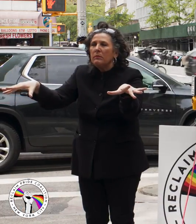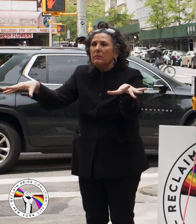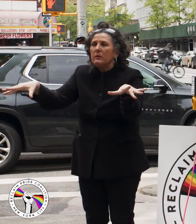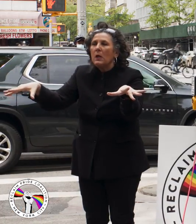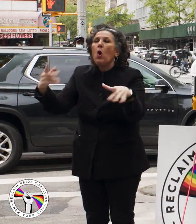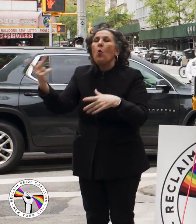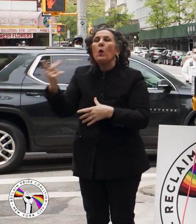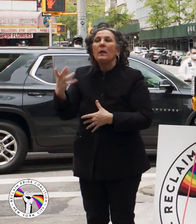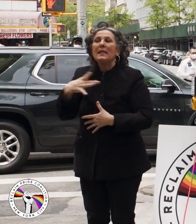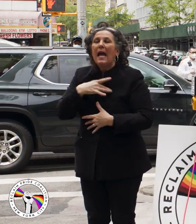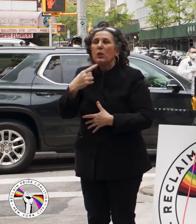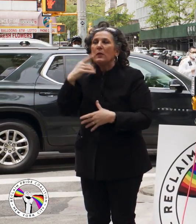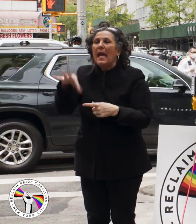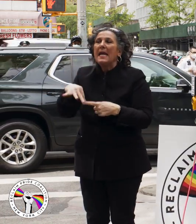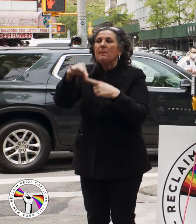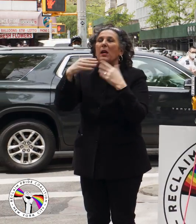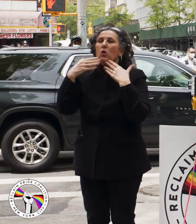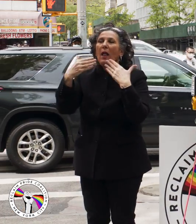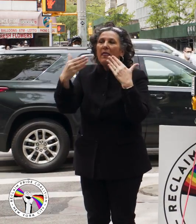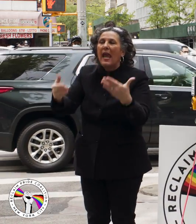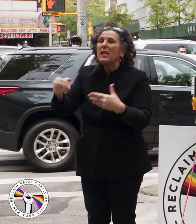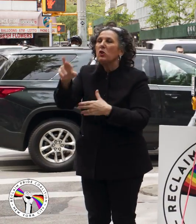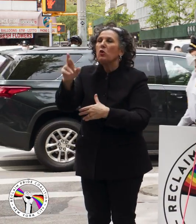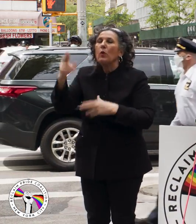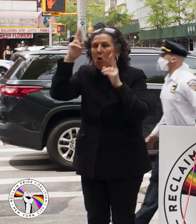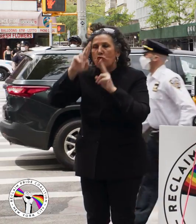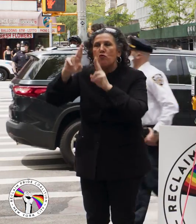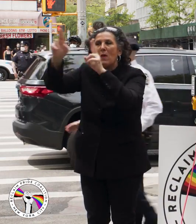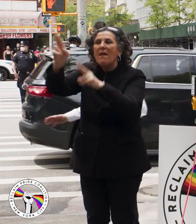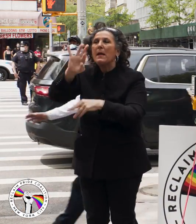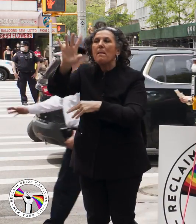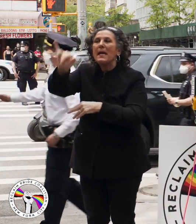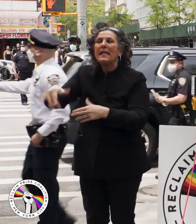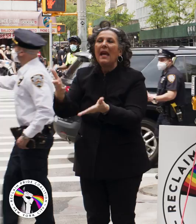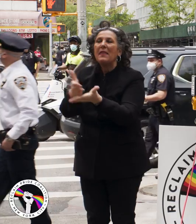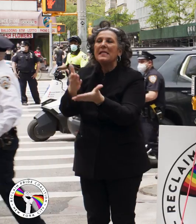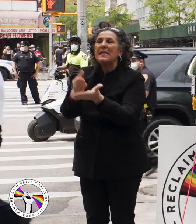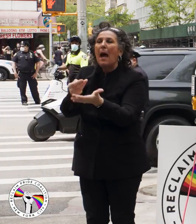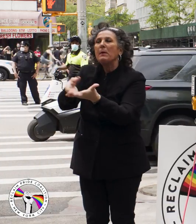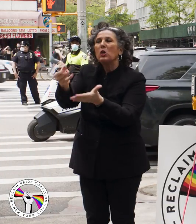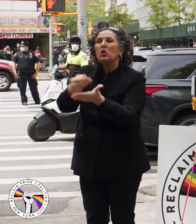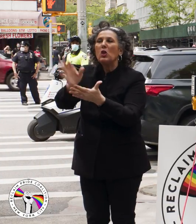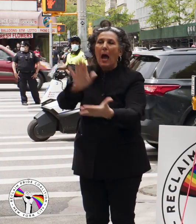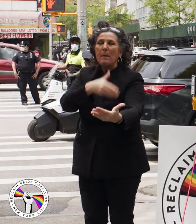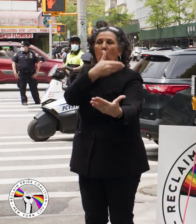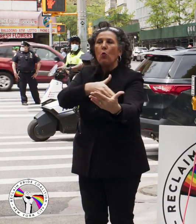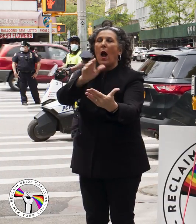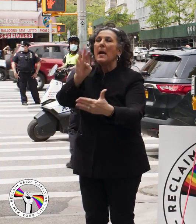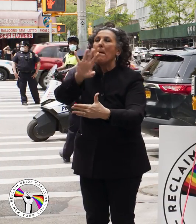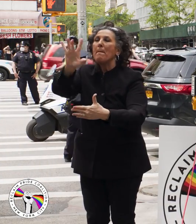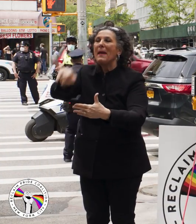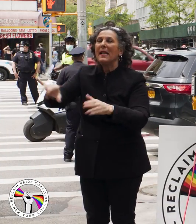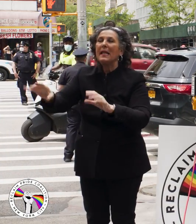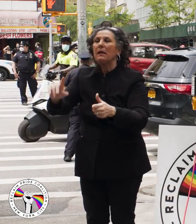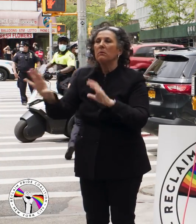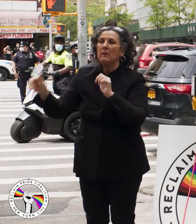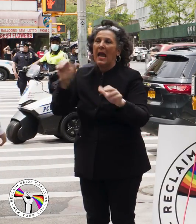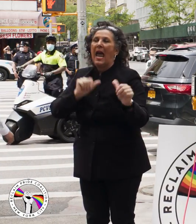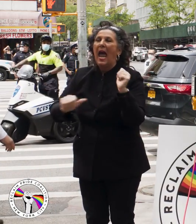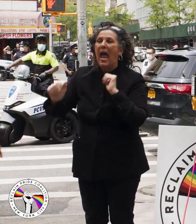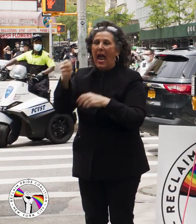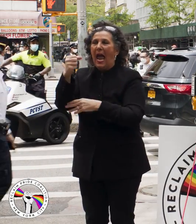We'd like to say a special thanks to Reverend Billy and his stop-shopping choir. Billy acted first.